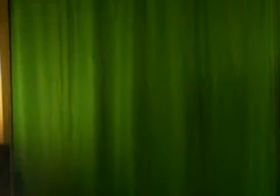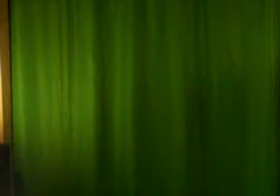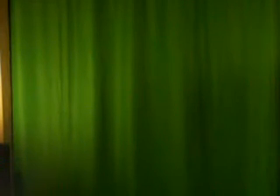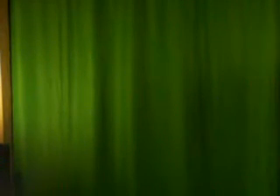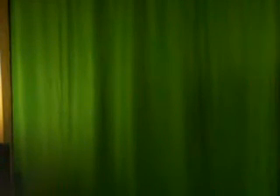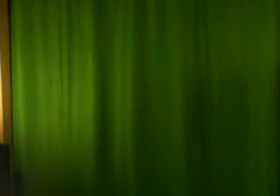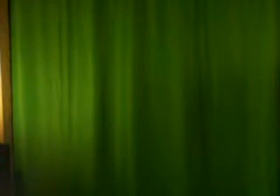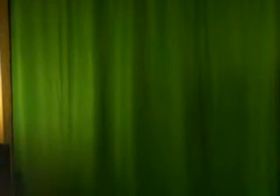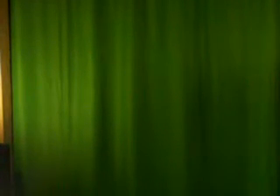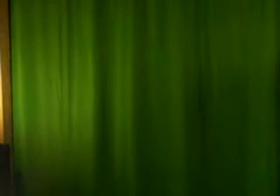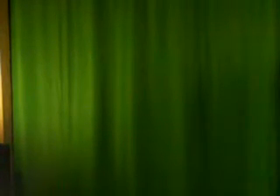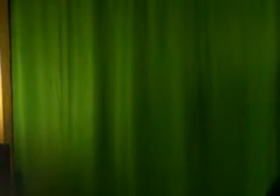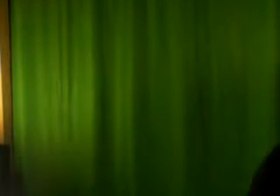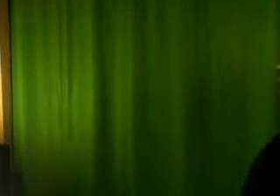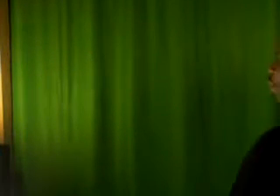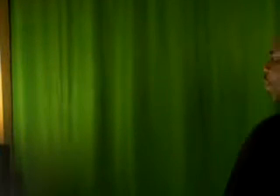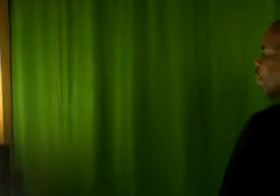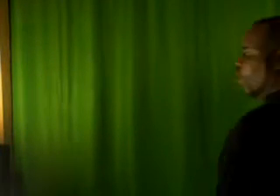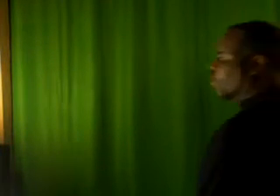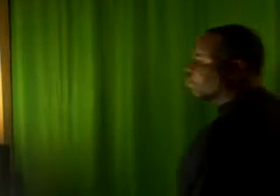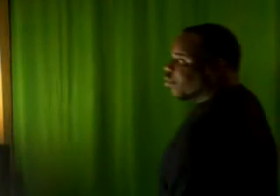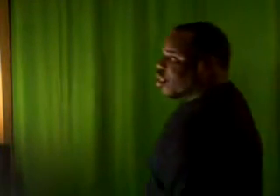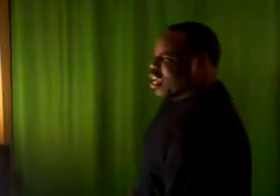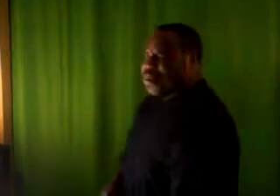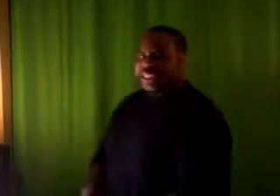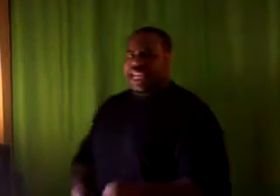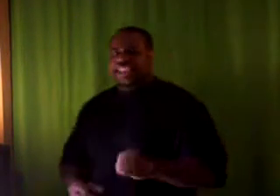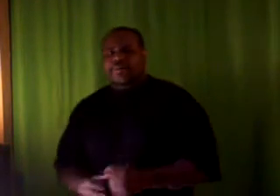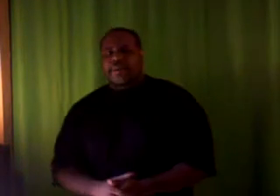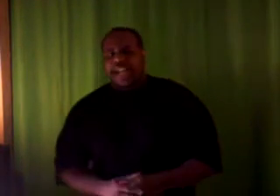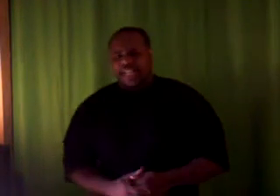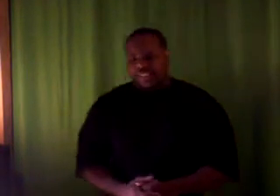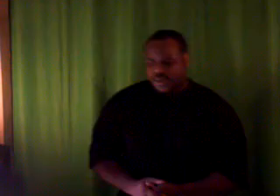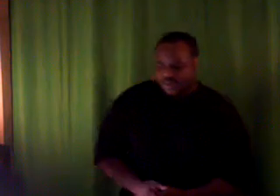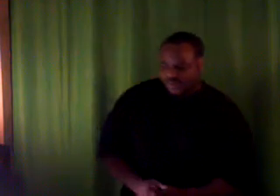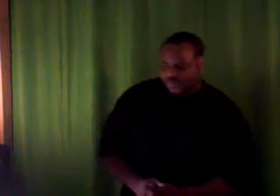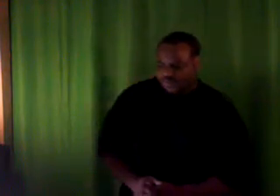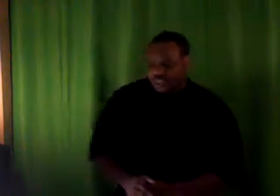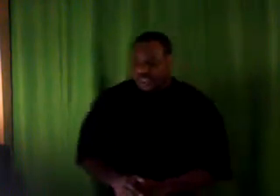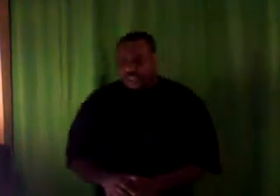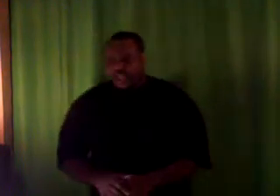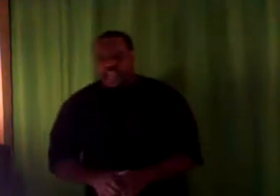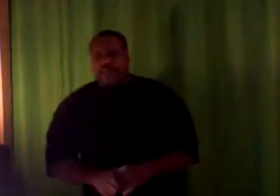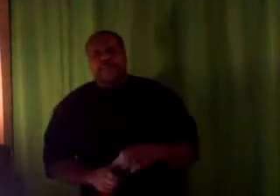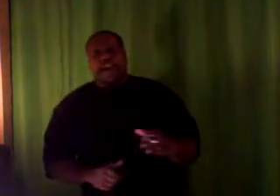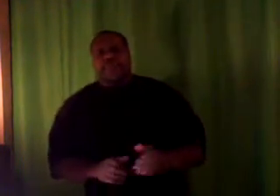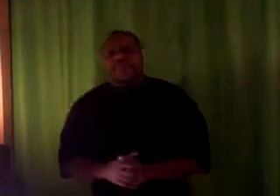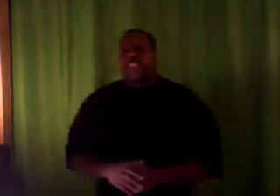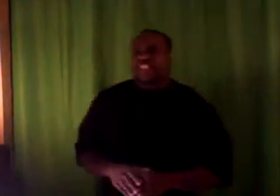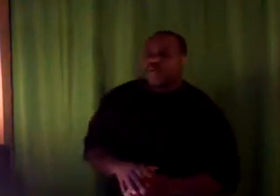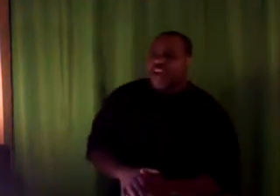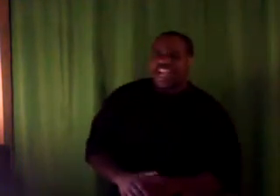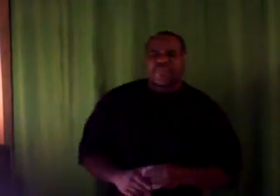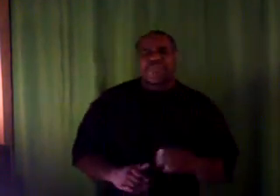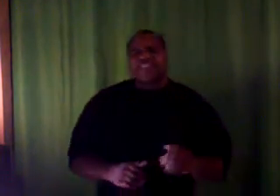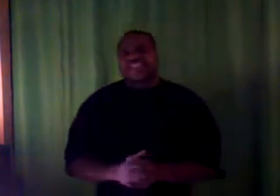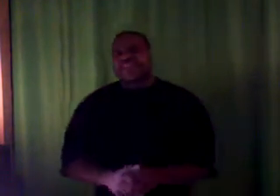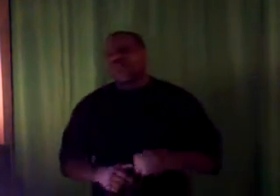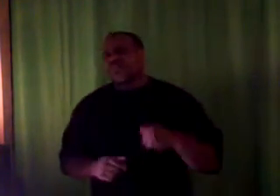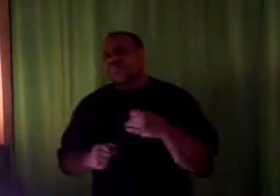You know, we got to give it to you real in this video. And big shout out to my man Joe. And I be writing with my Joe while he in prison. You know, we